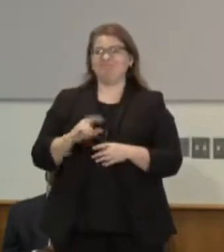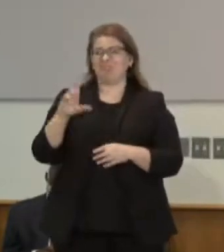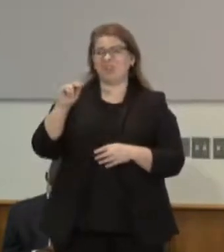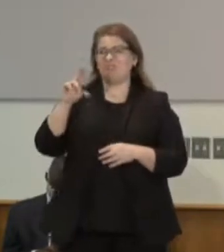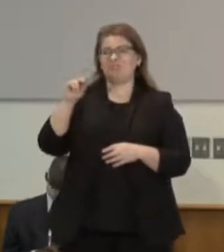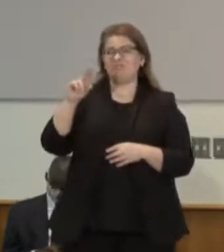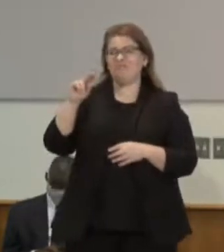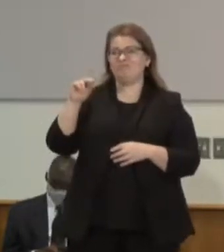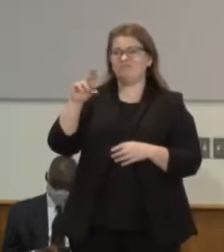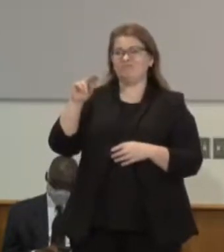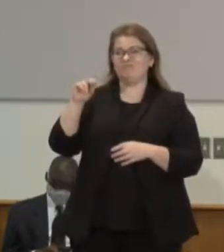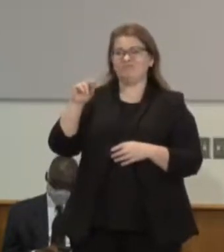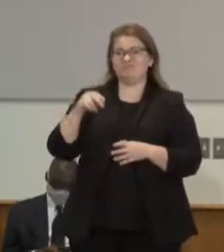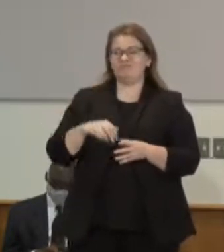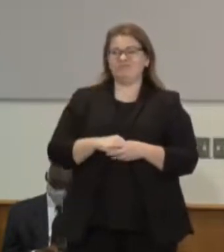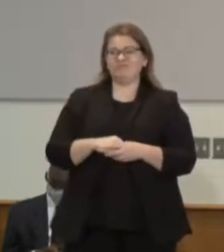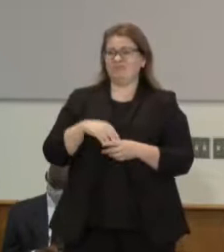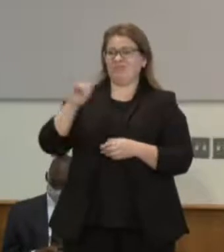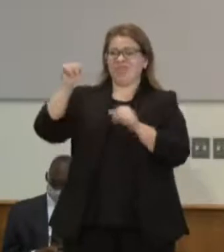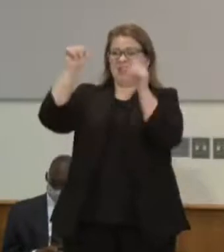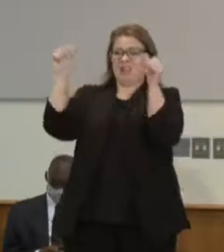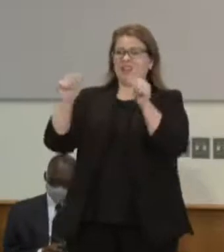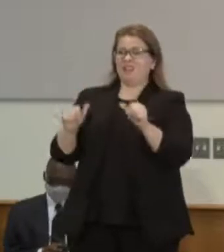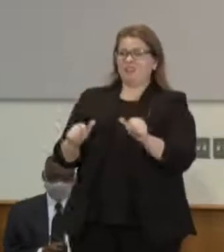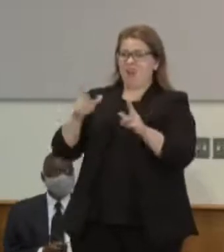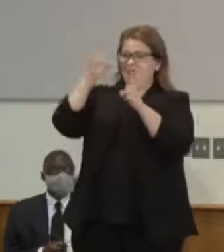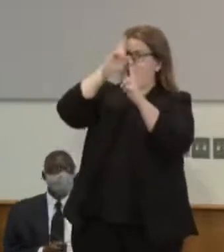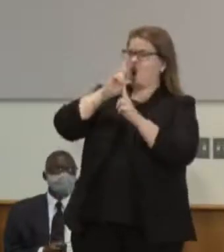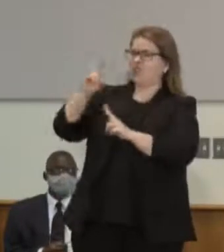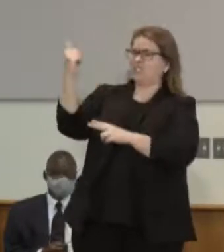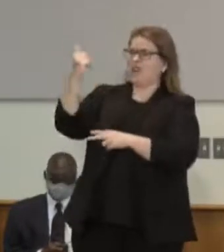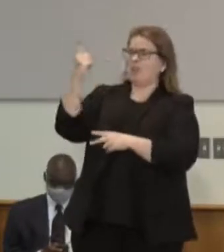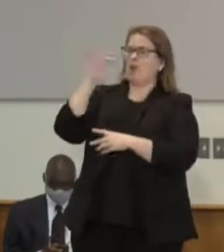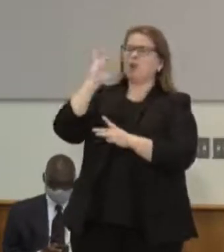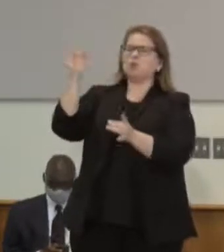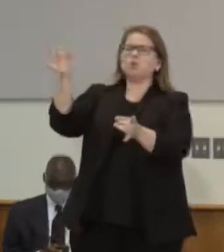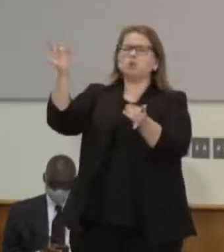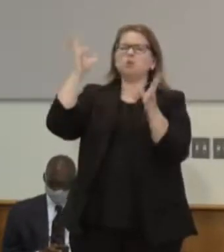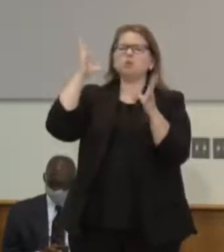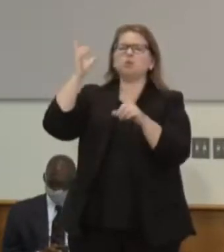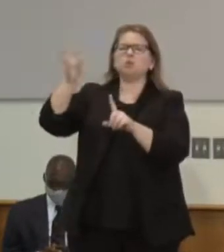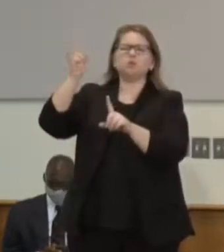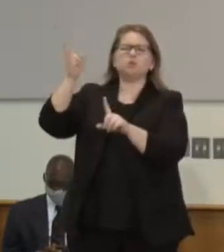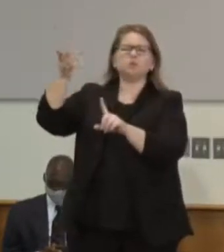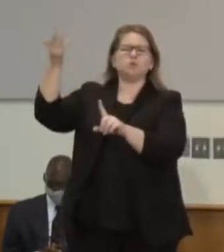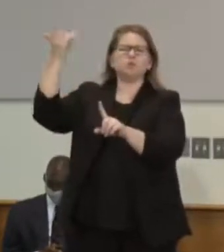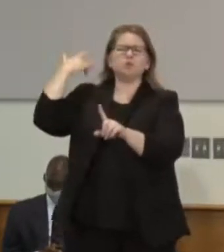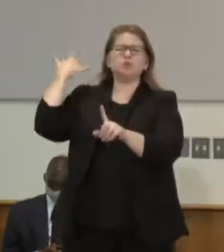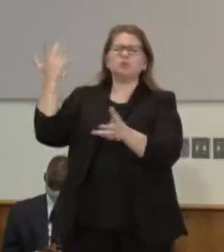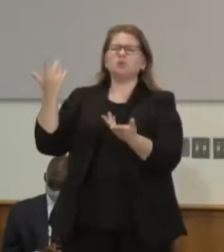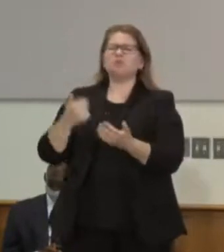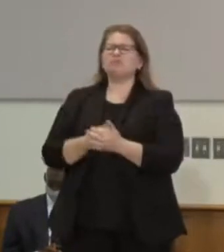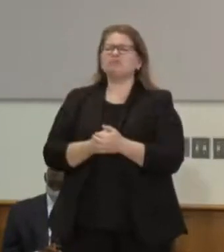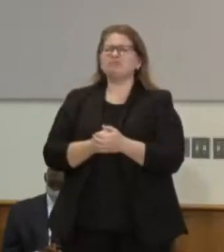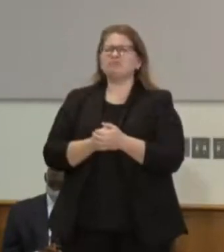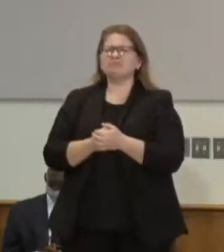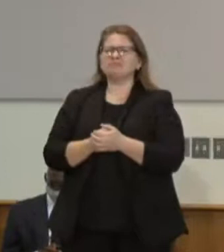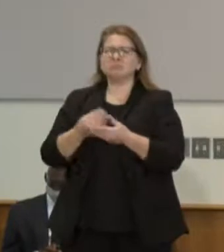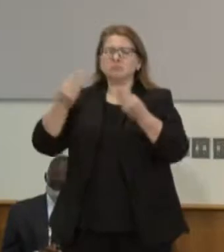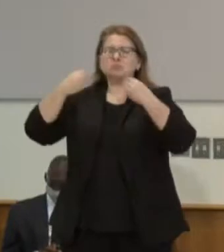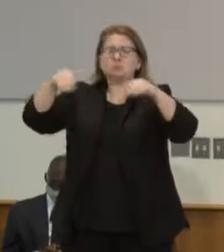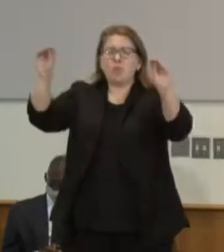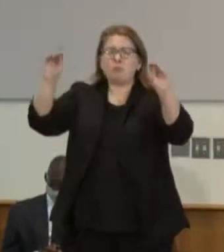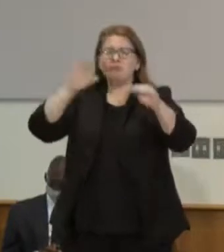that honored someone who by of his own admission sold nine and ten year old